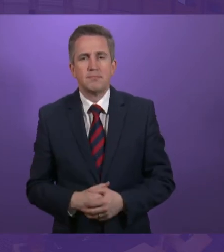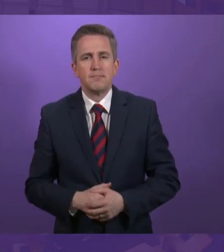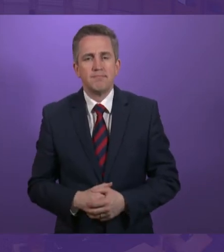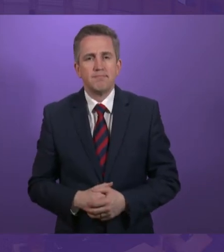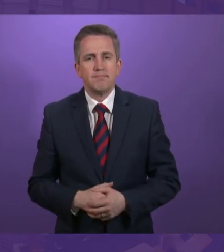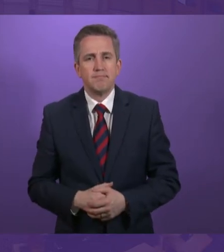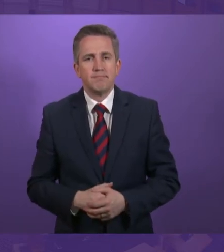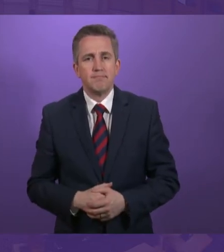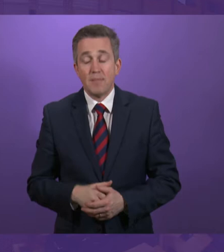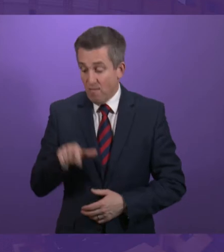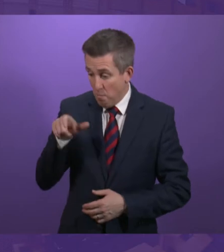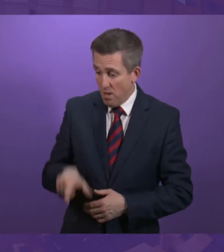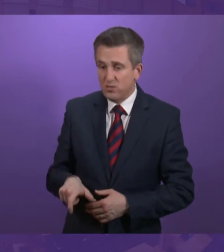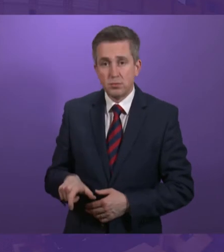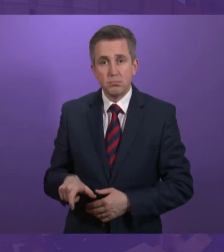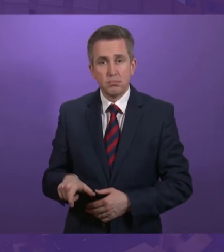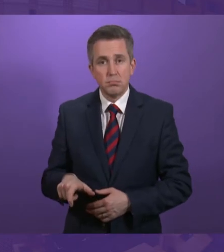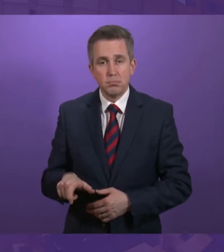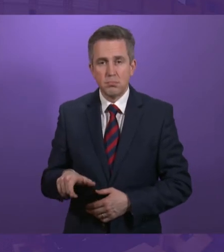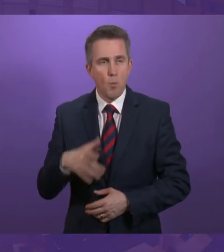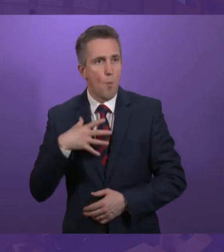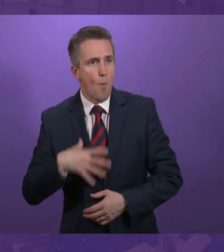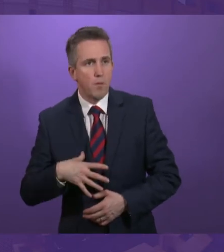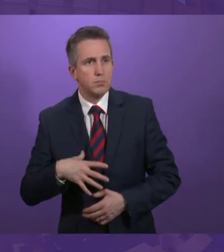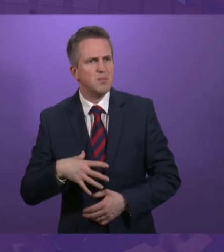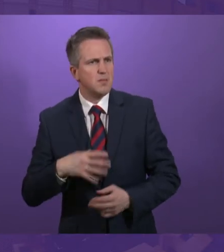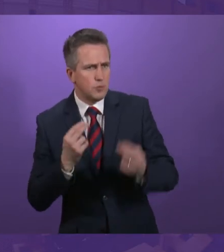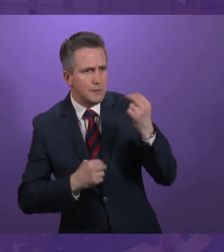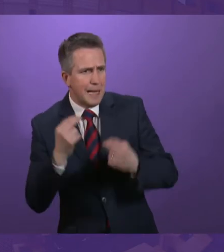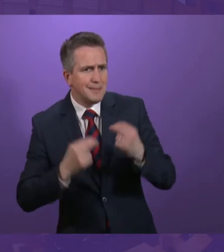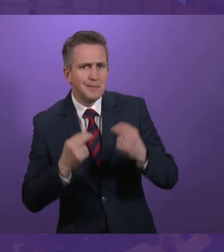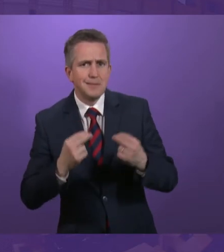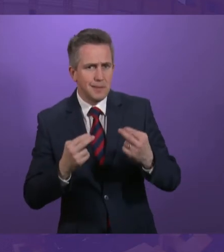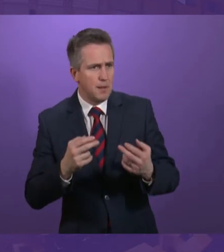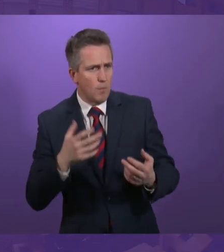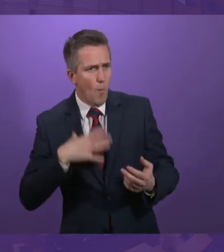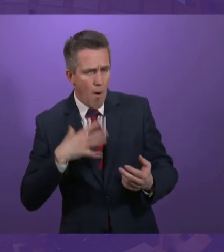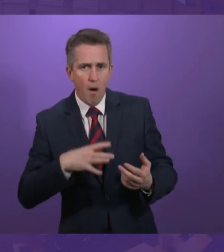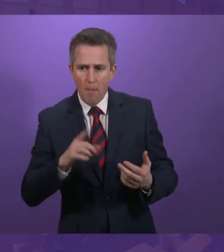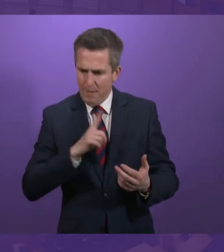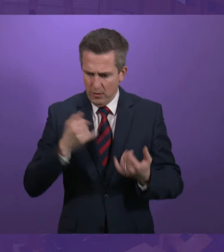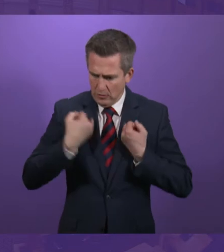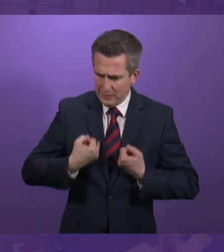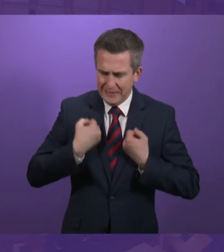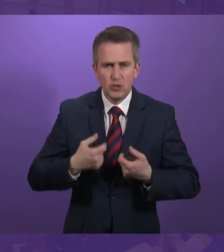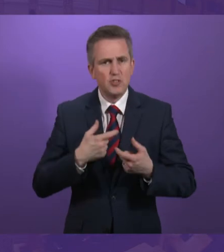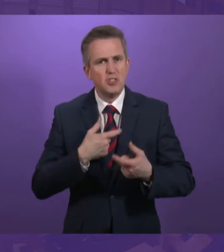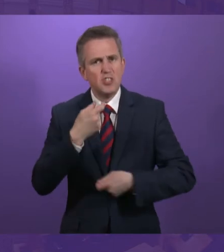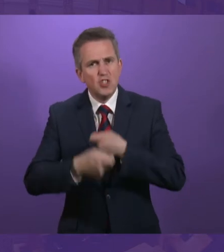individual of course requests a reassessment, because their change is a fluctuating condition or their condition has